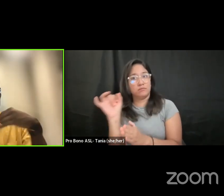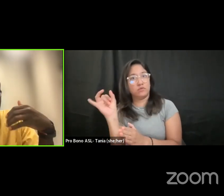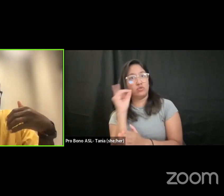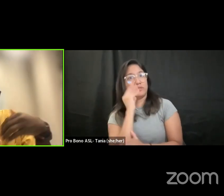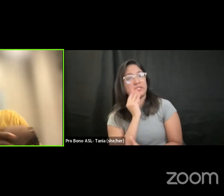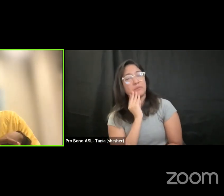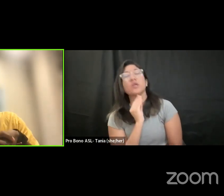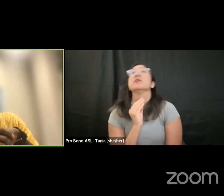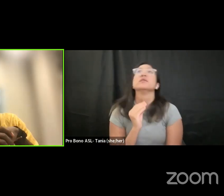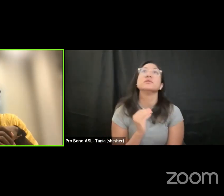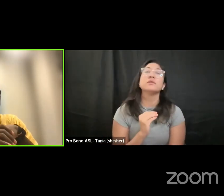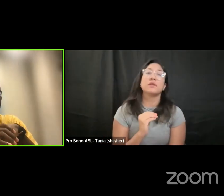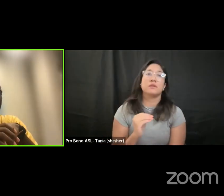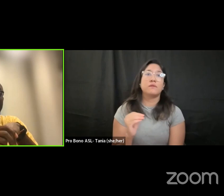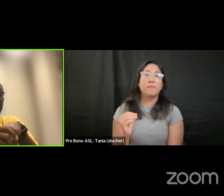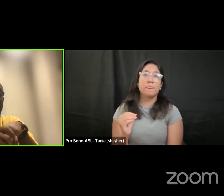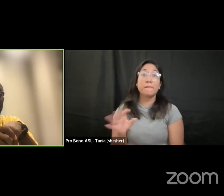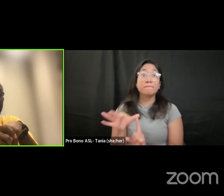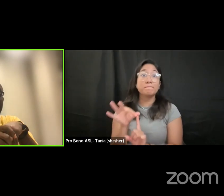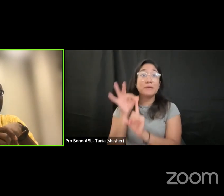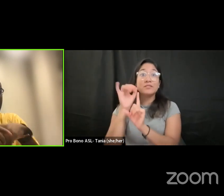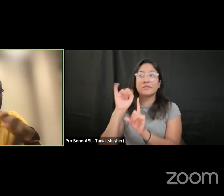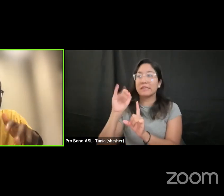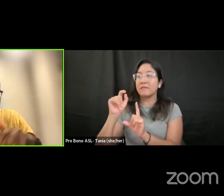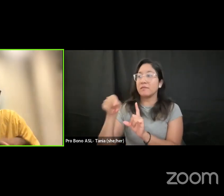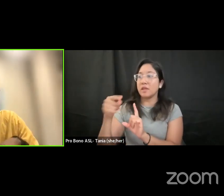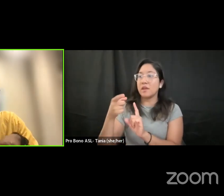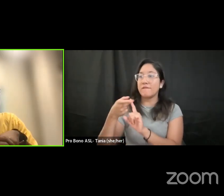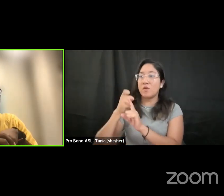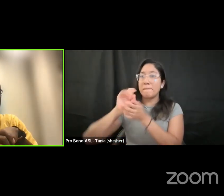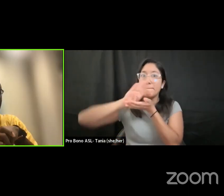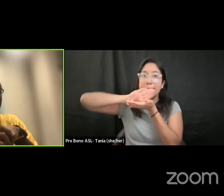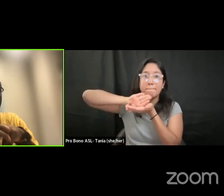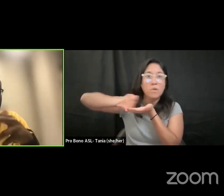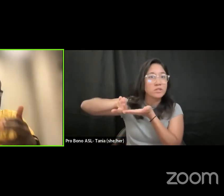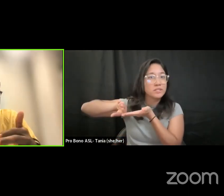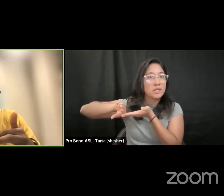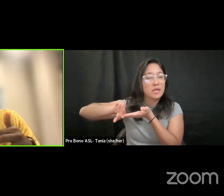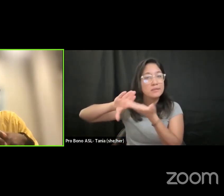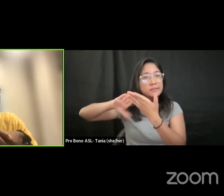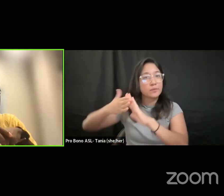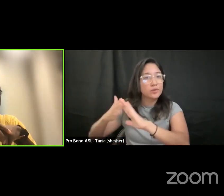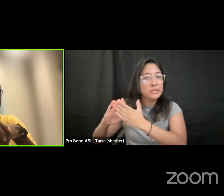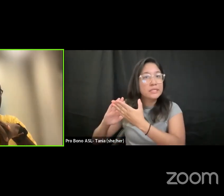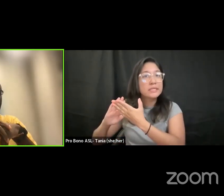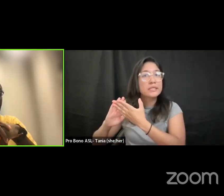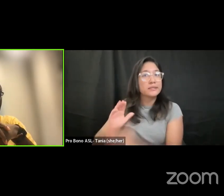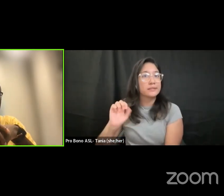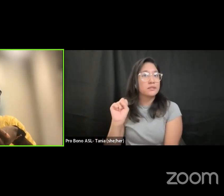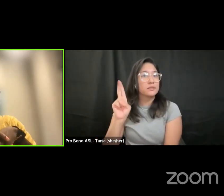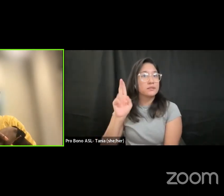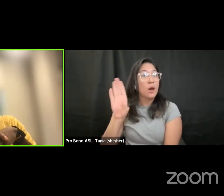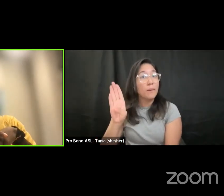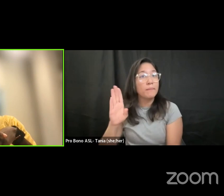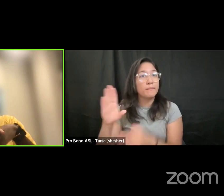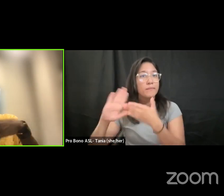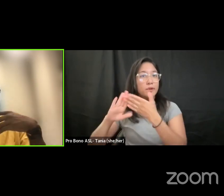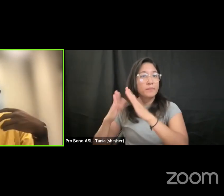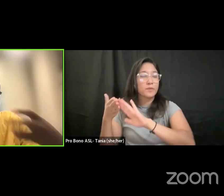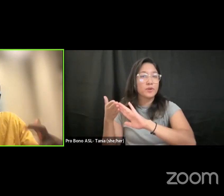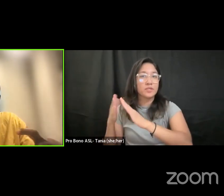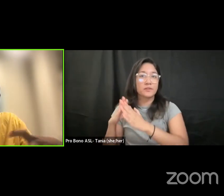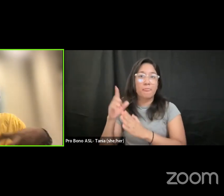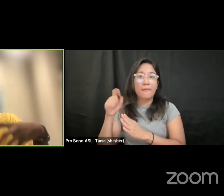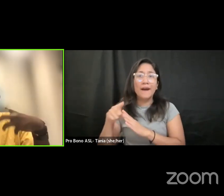marginalized um communities um underserved communities that have to really you know